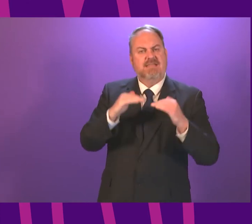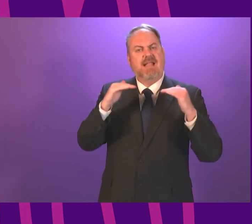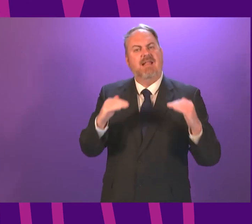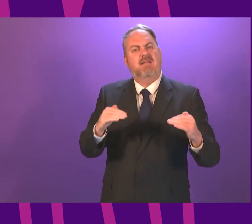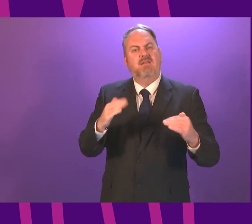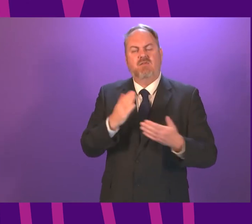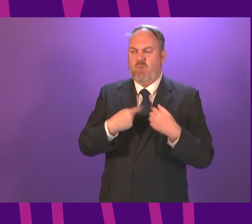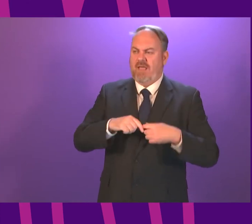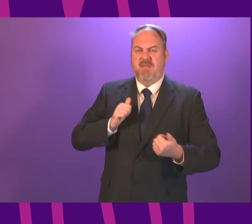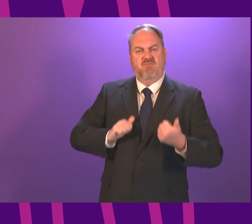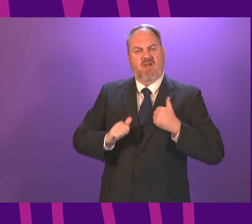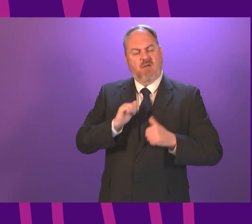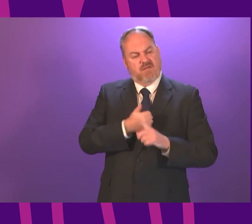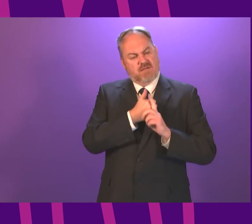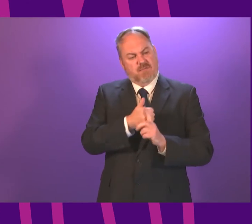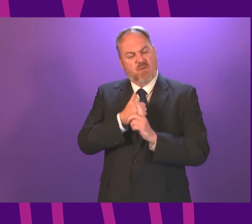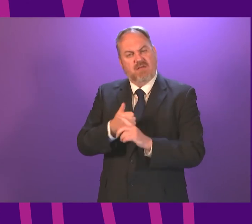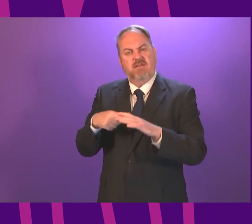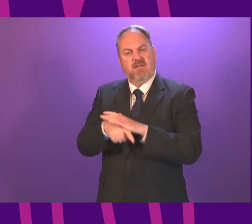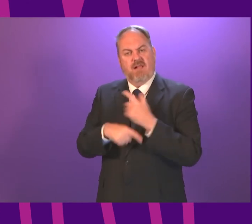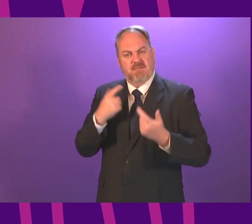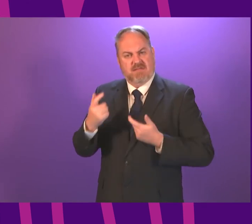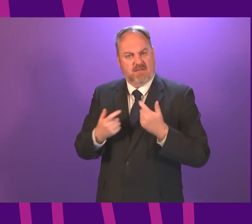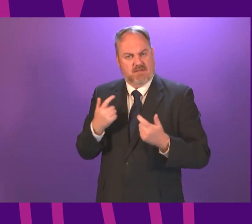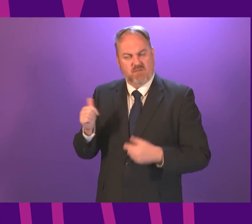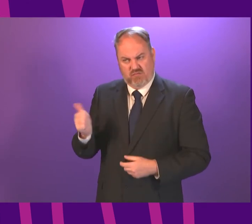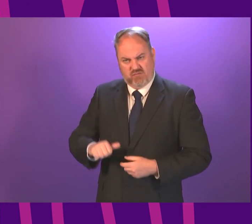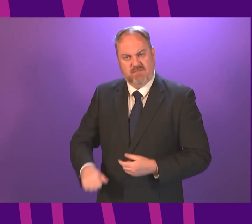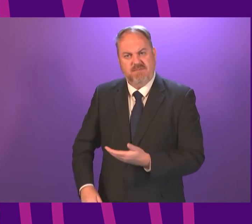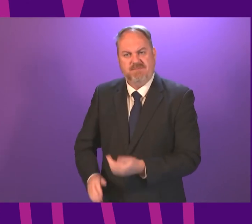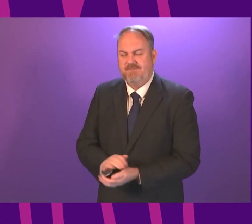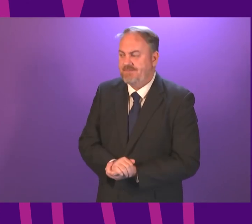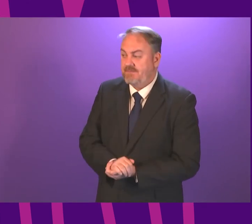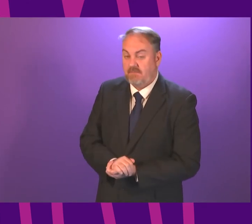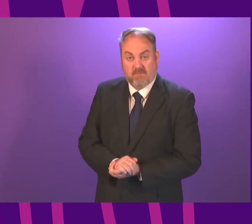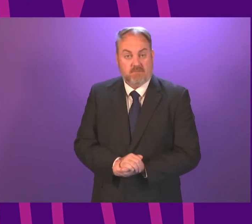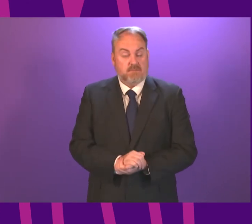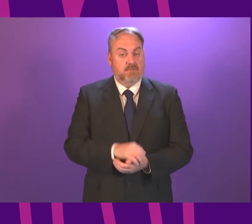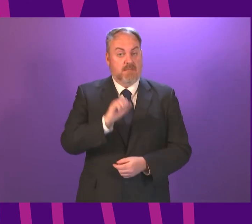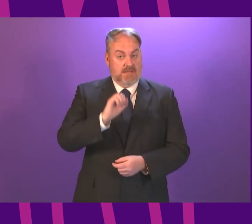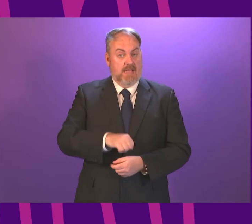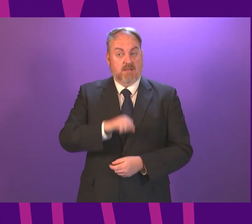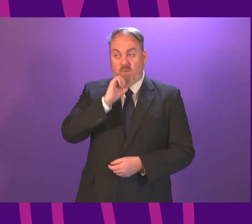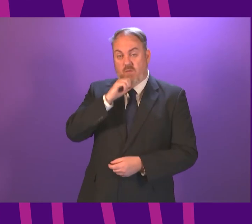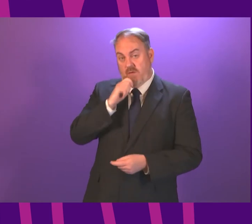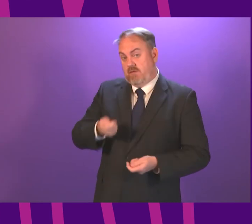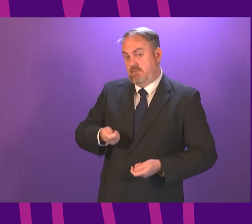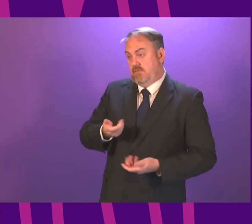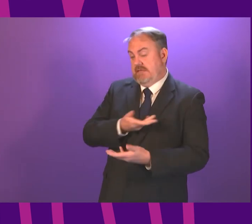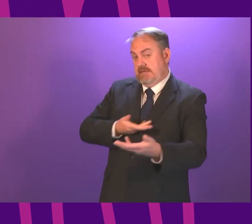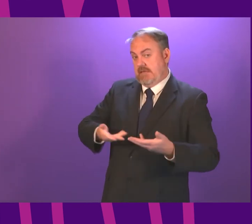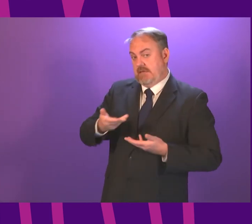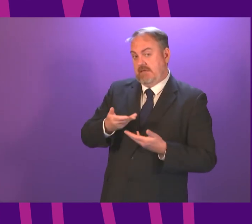of allowing this shameful situation to continue? First Minister. Well, firstly, yes, we will seek to put it on the agenda for the next joint